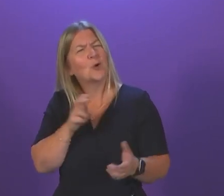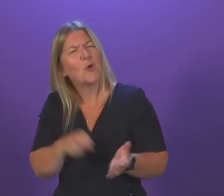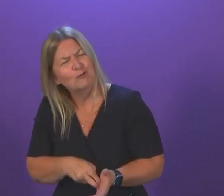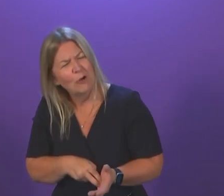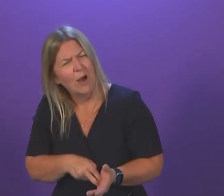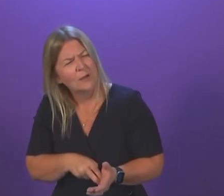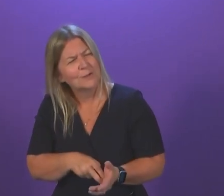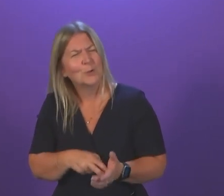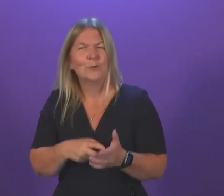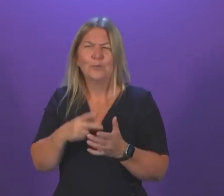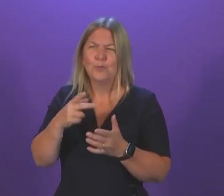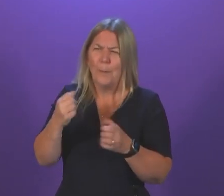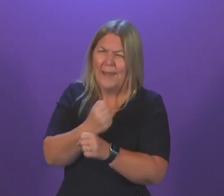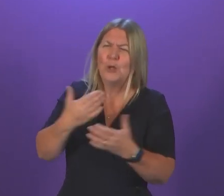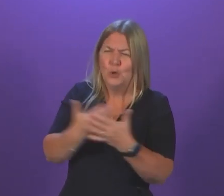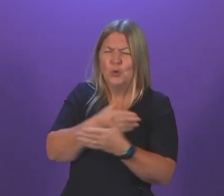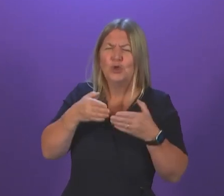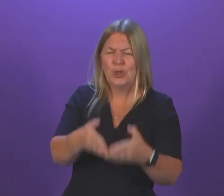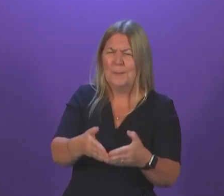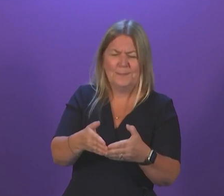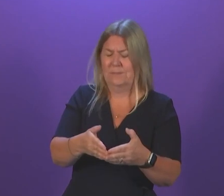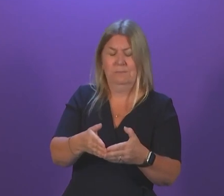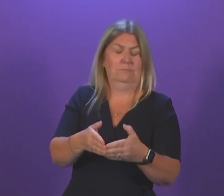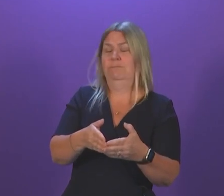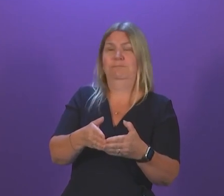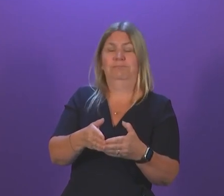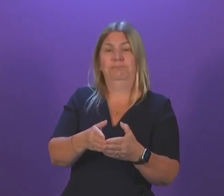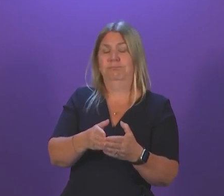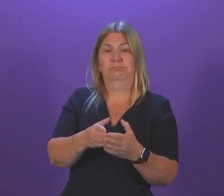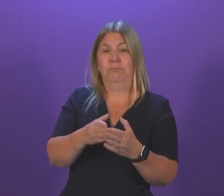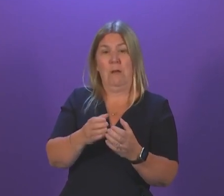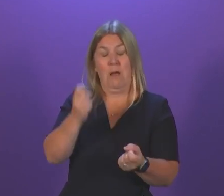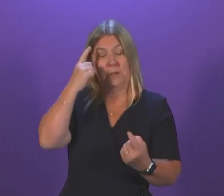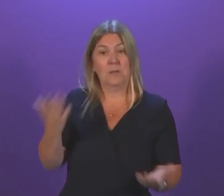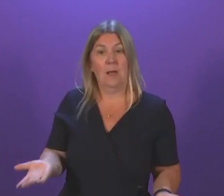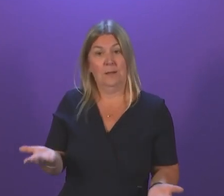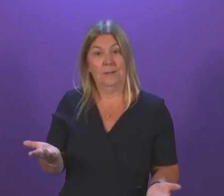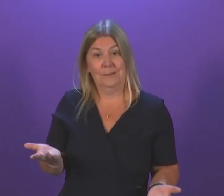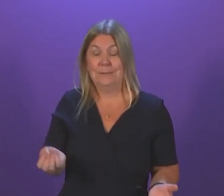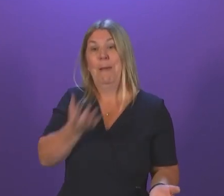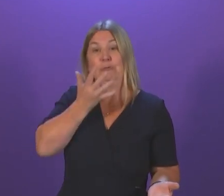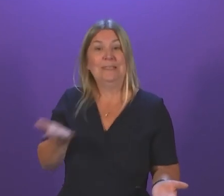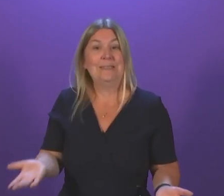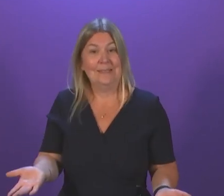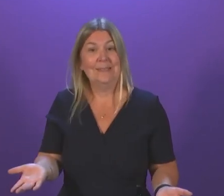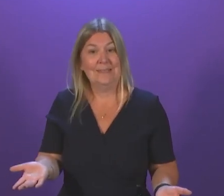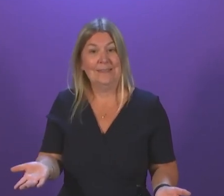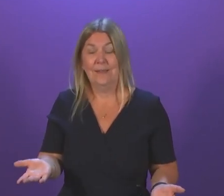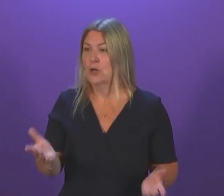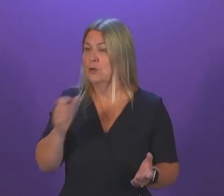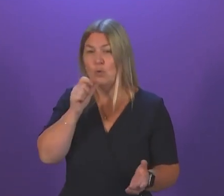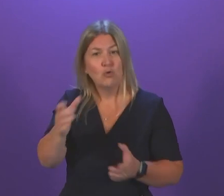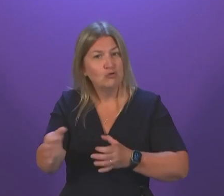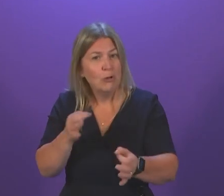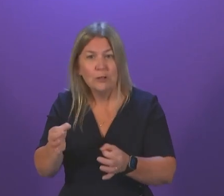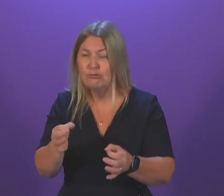is a national scandal that is now in international humiliation. This government has no strategy to expand services, no